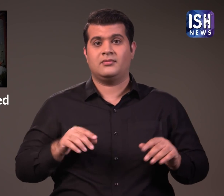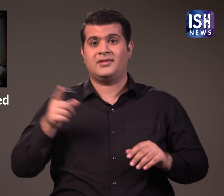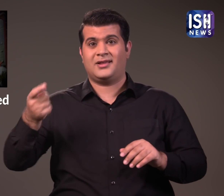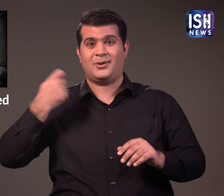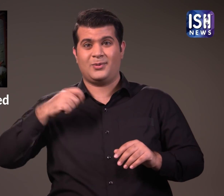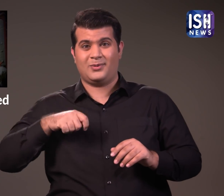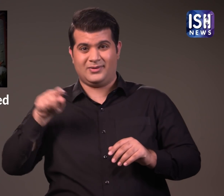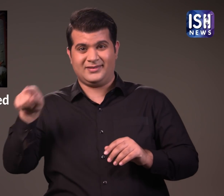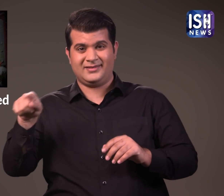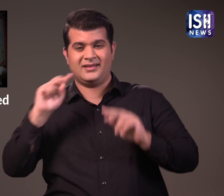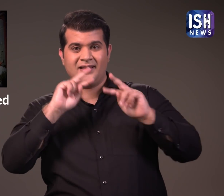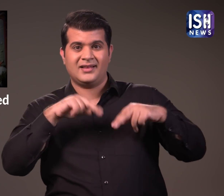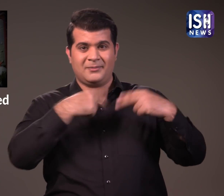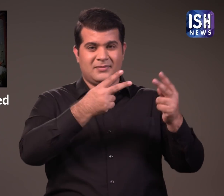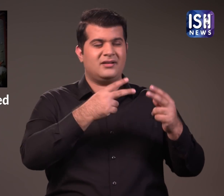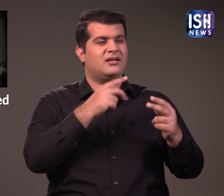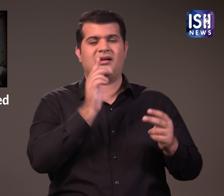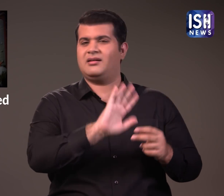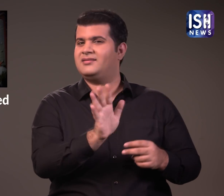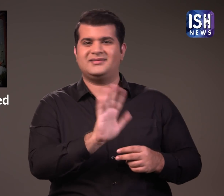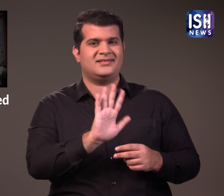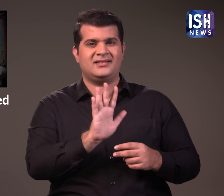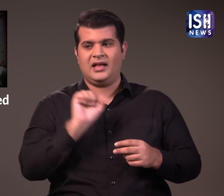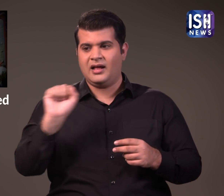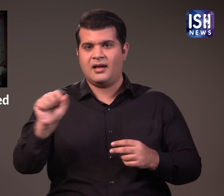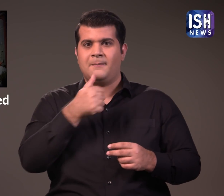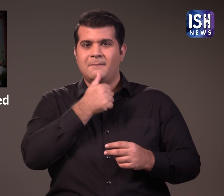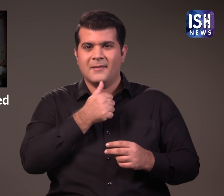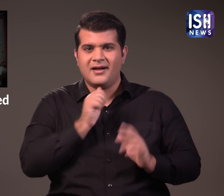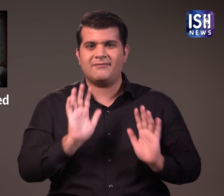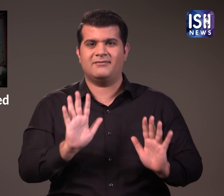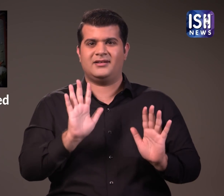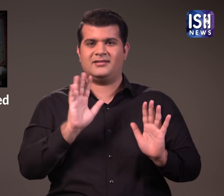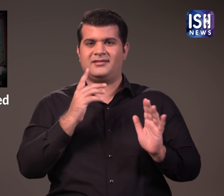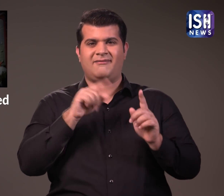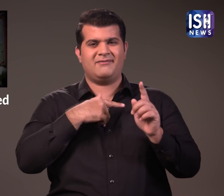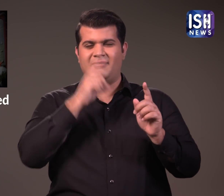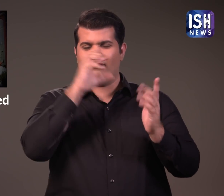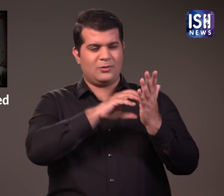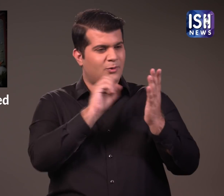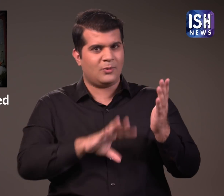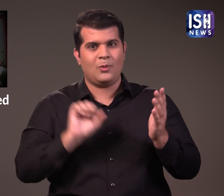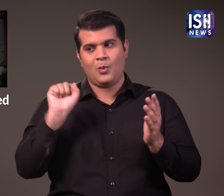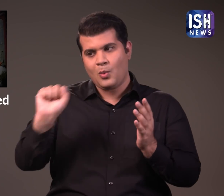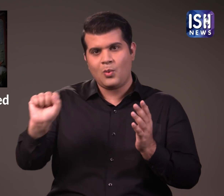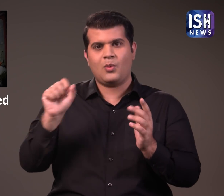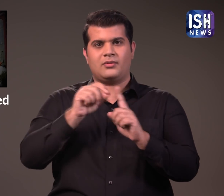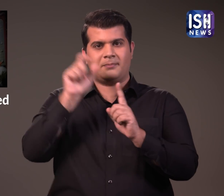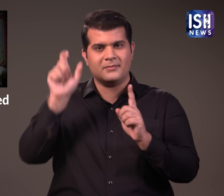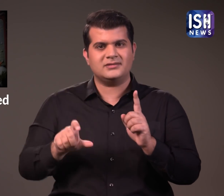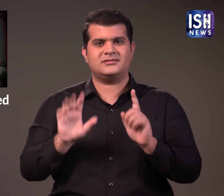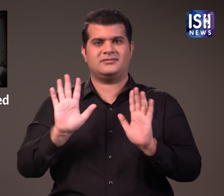However, the lawyer stressed that the certificate was a private space and the image should be removed.